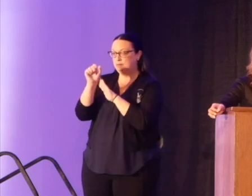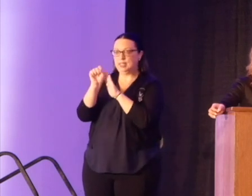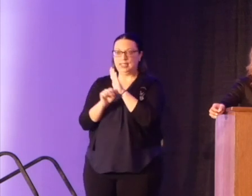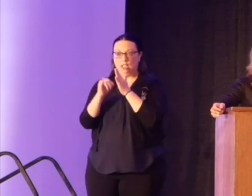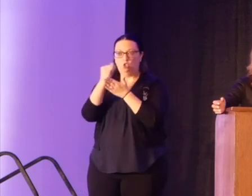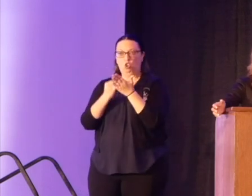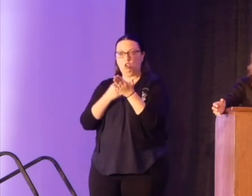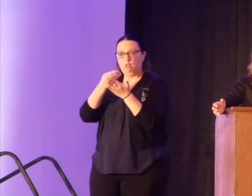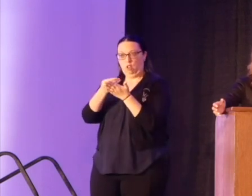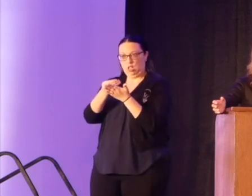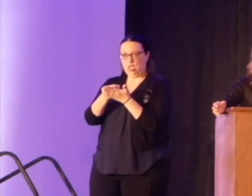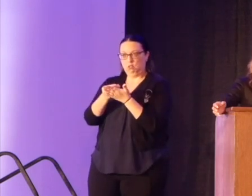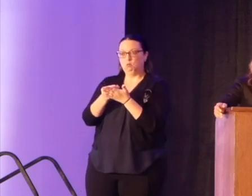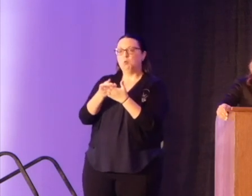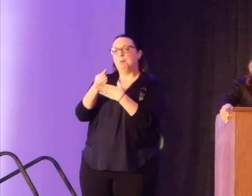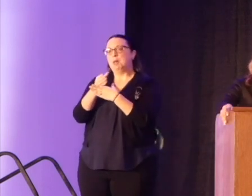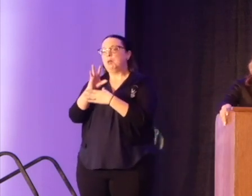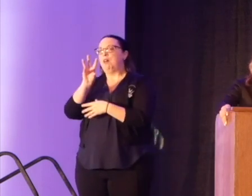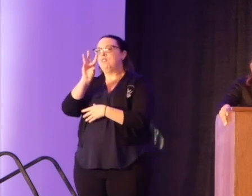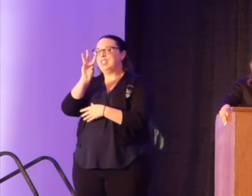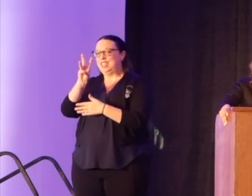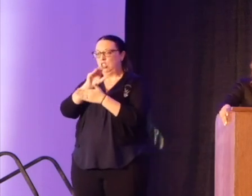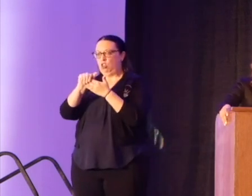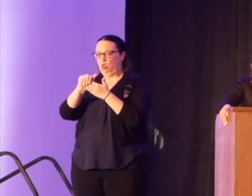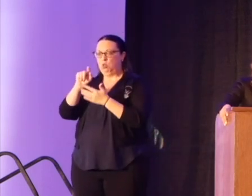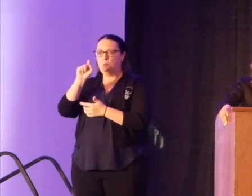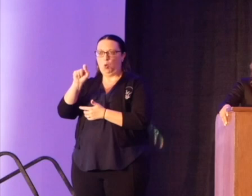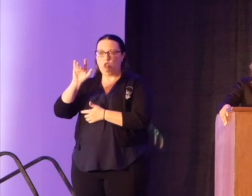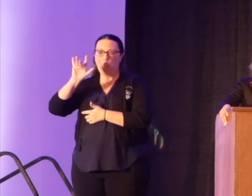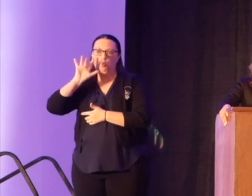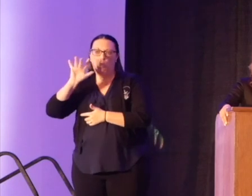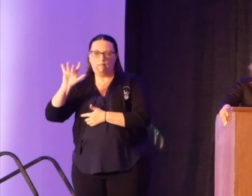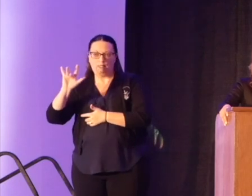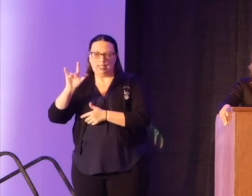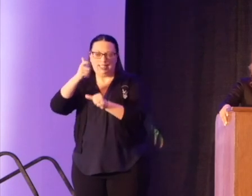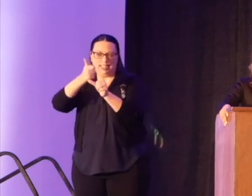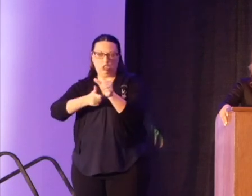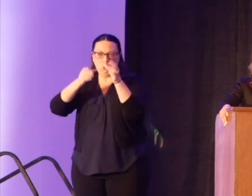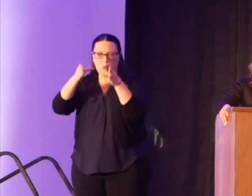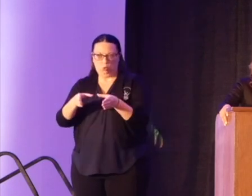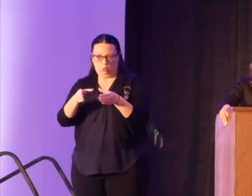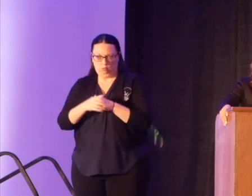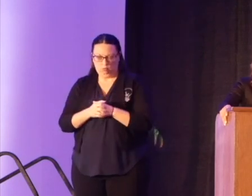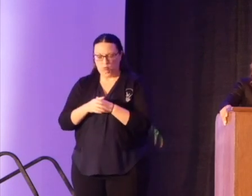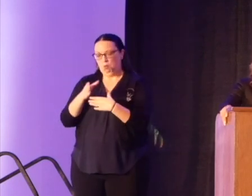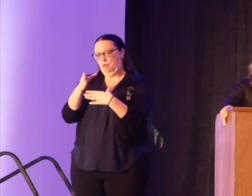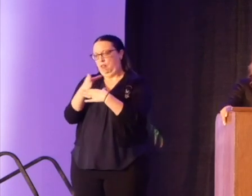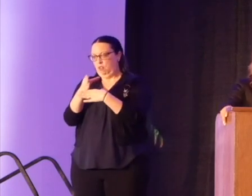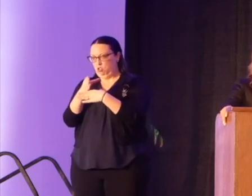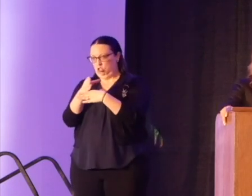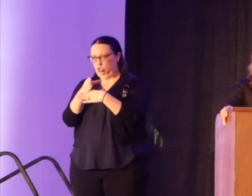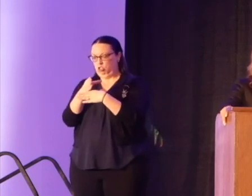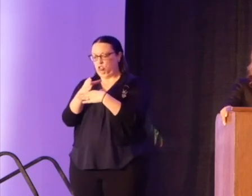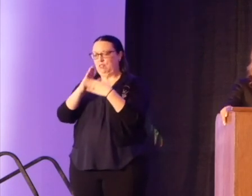arts funding was at a medium of $6.25 per resident with a median average of